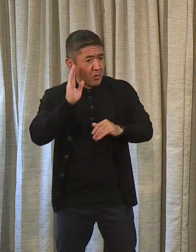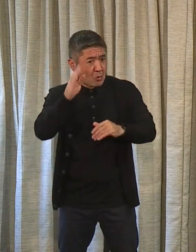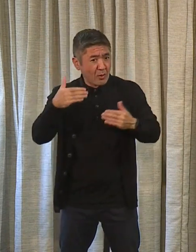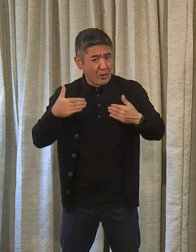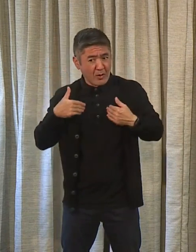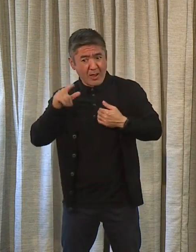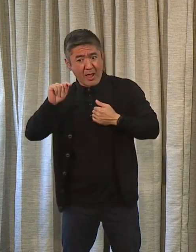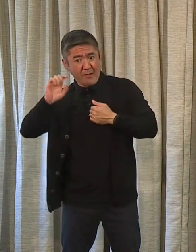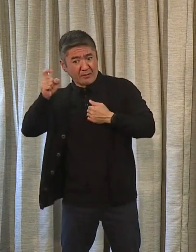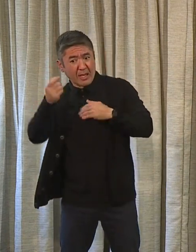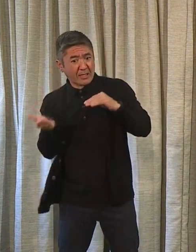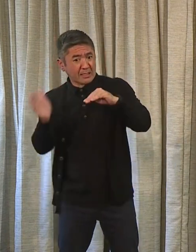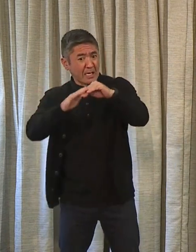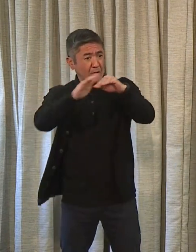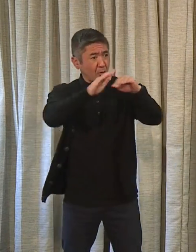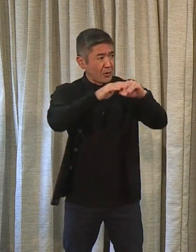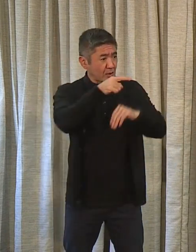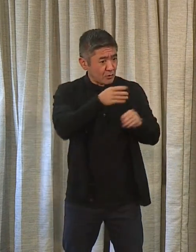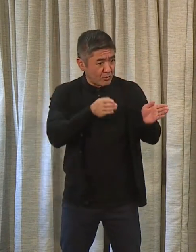tax increases.